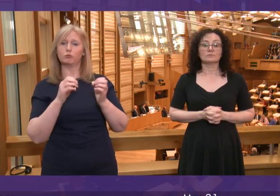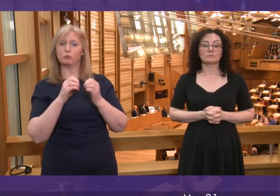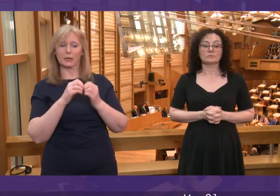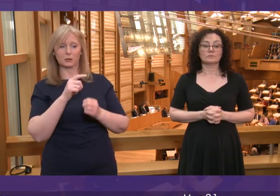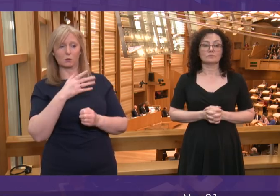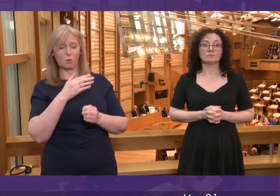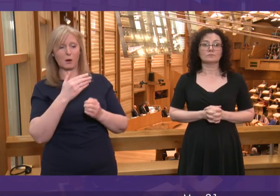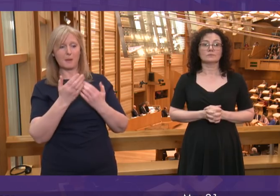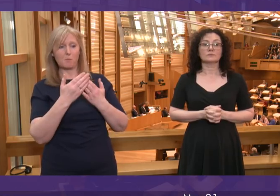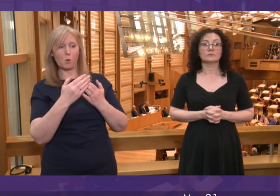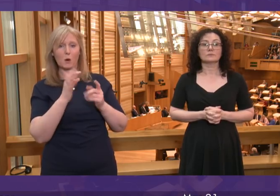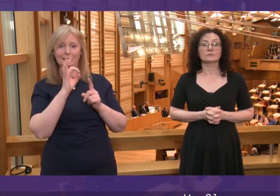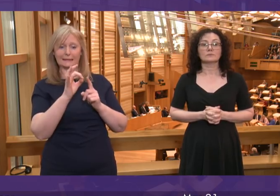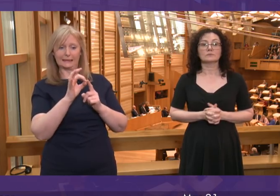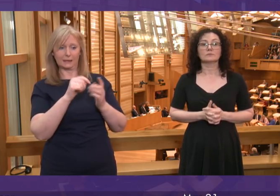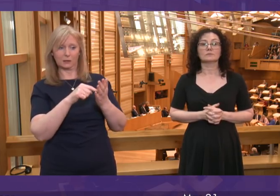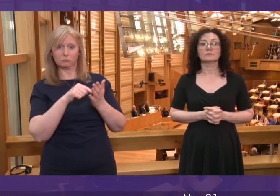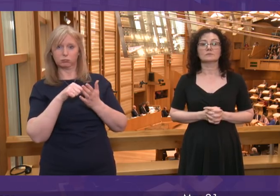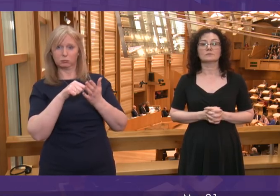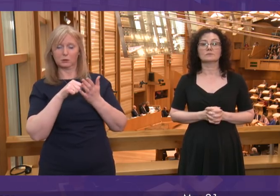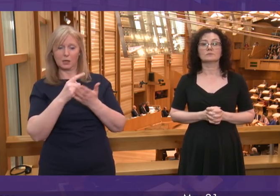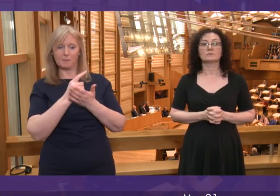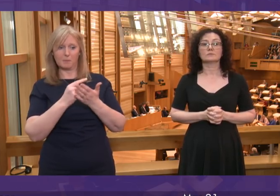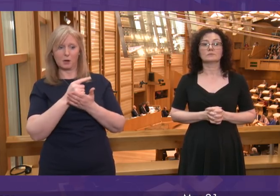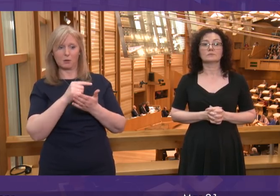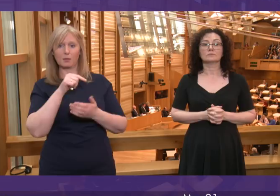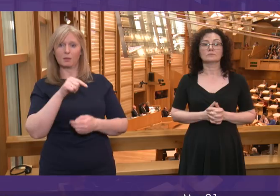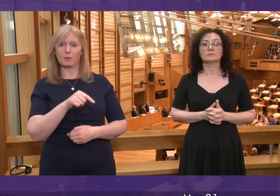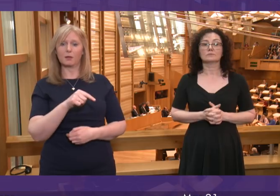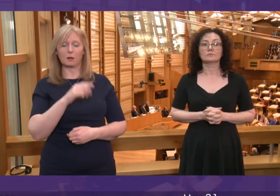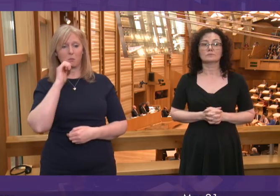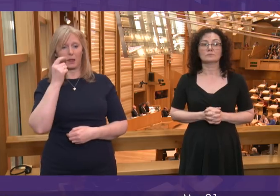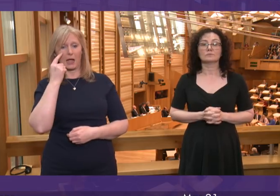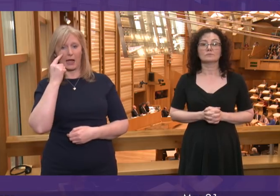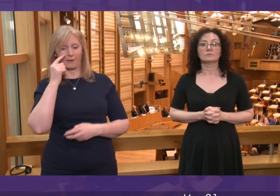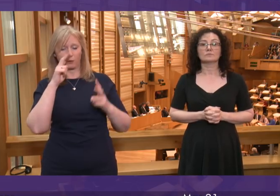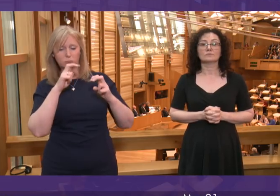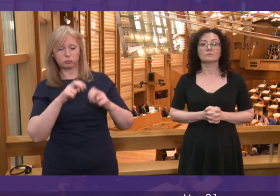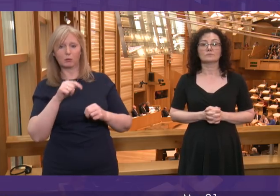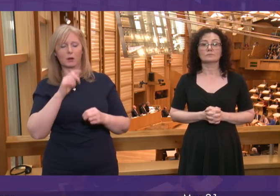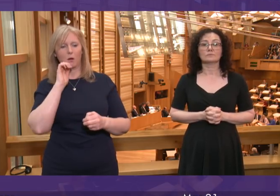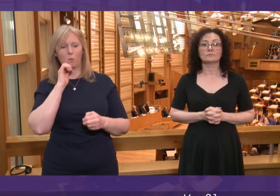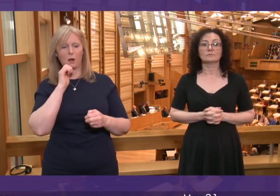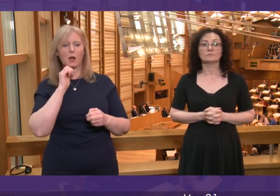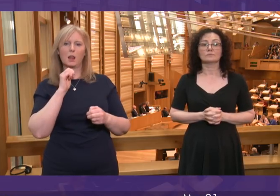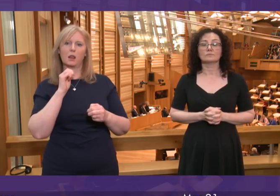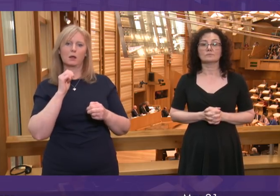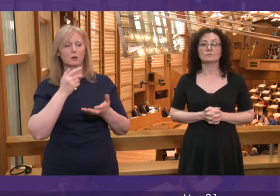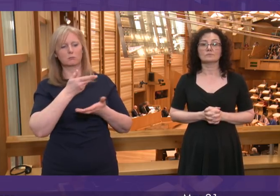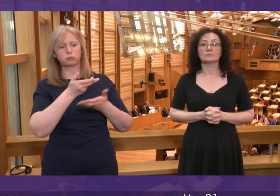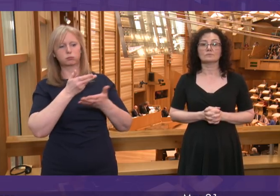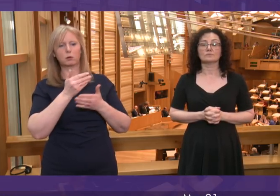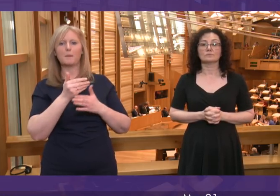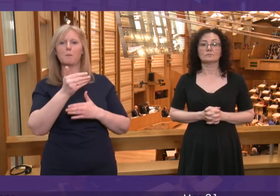further details of the constituents who are raising issues with him the Health Secretary will look into those and correspond further with him once she has had